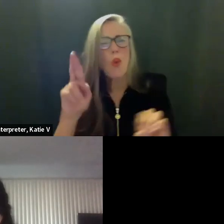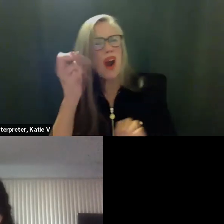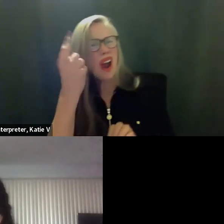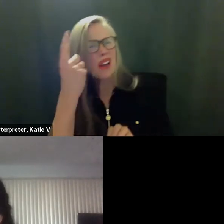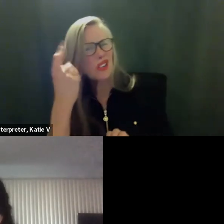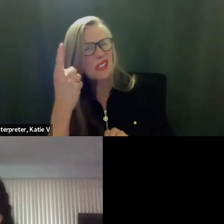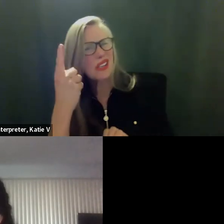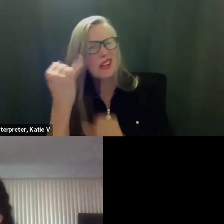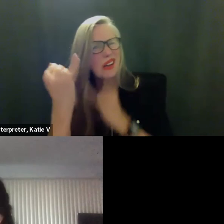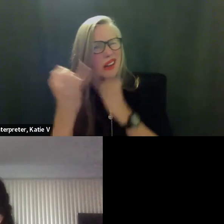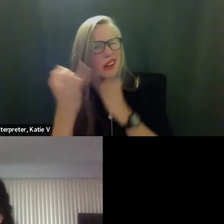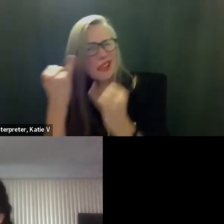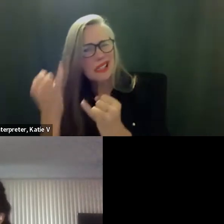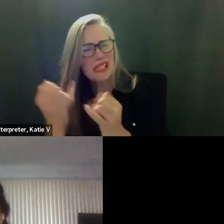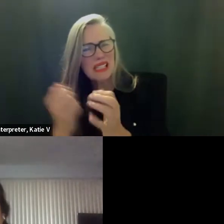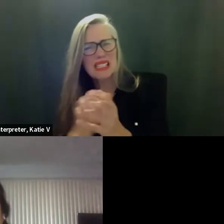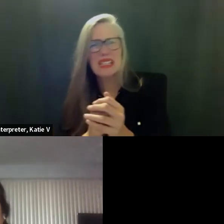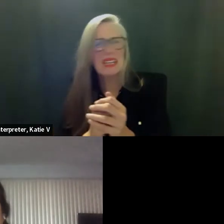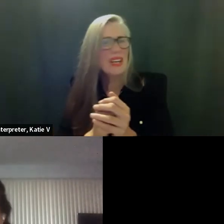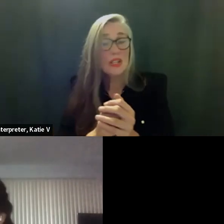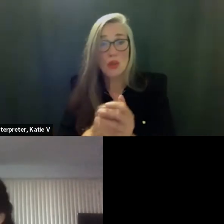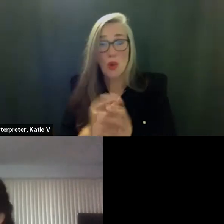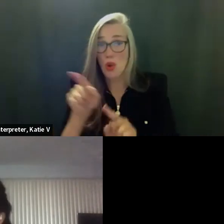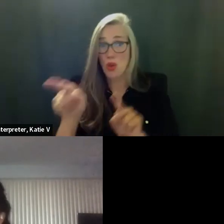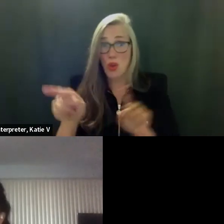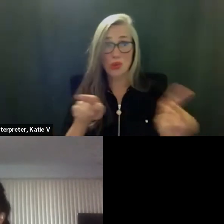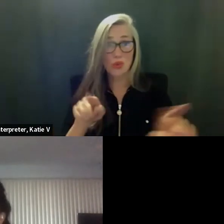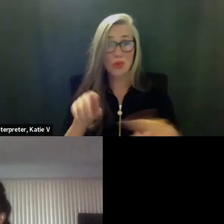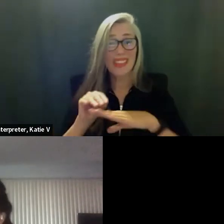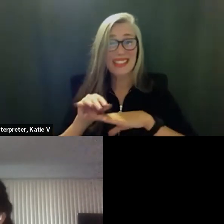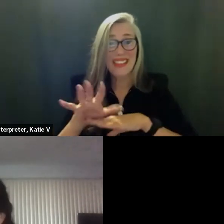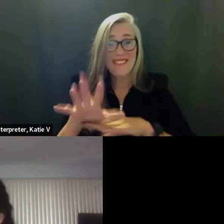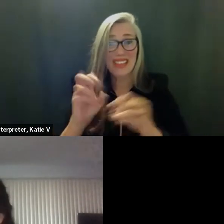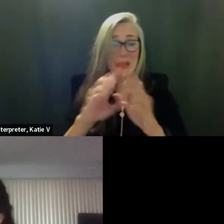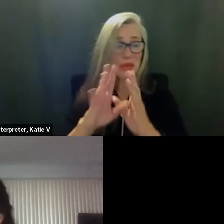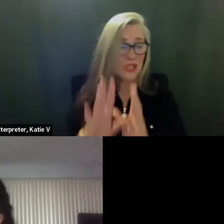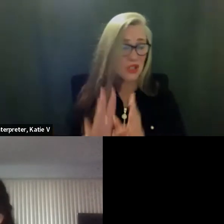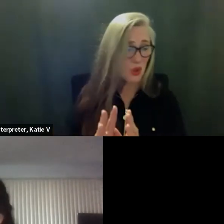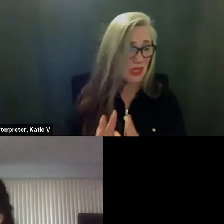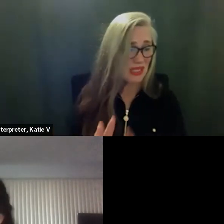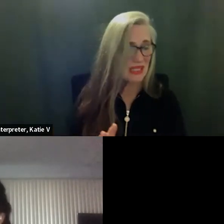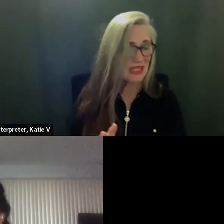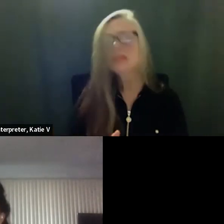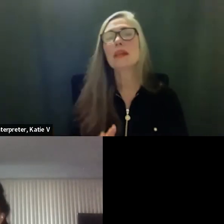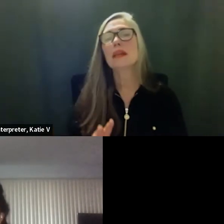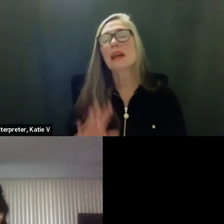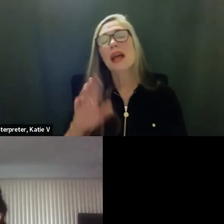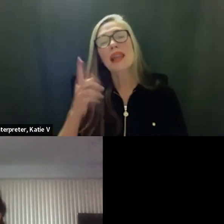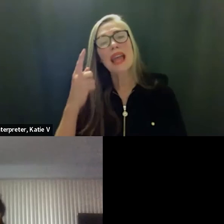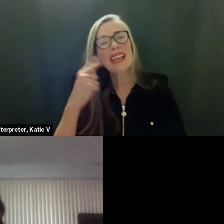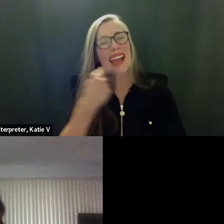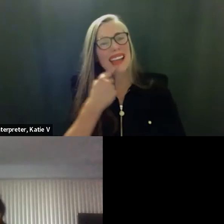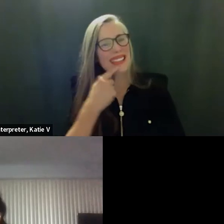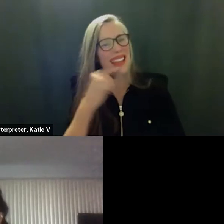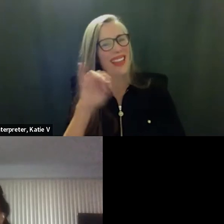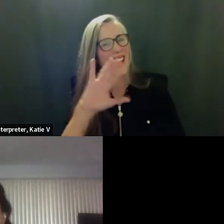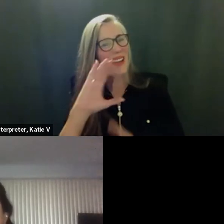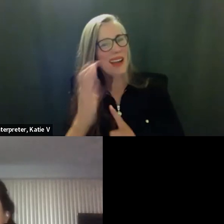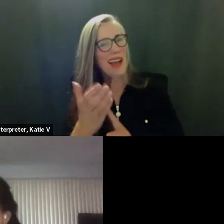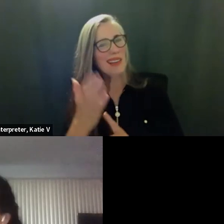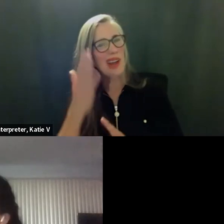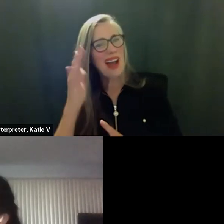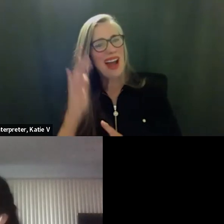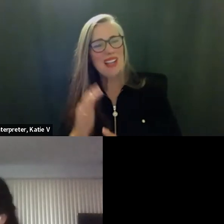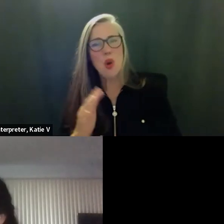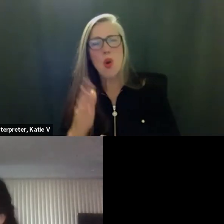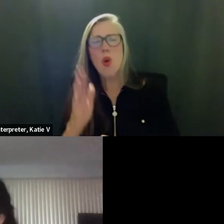money is going to go to things that will be effective for this group and the other thing i would just like to say as a culture i know we're sensitive to how